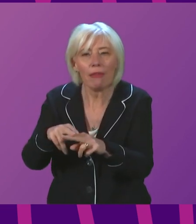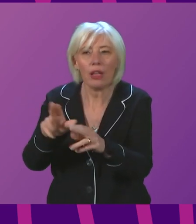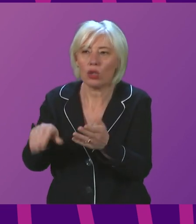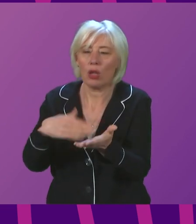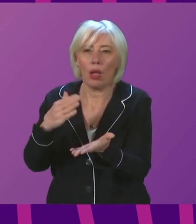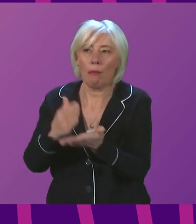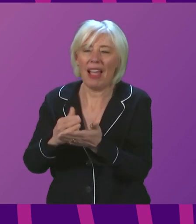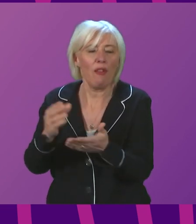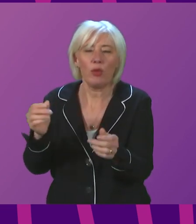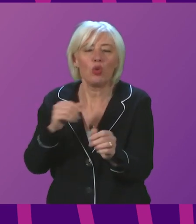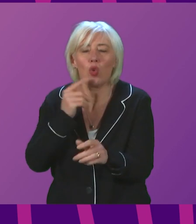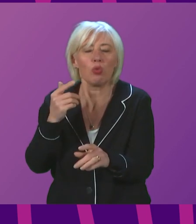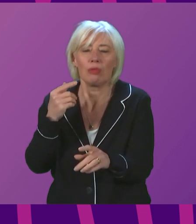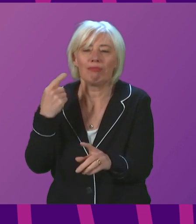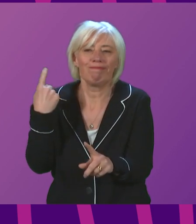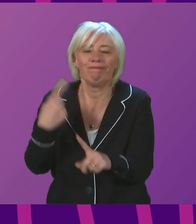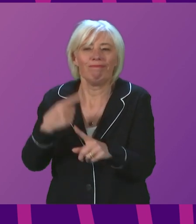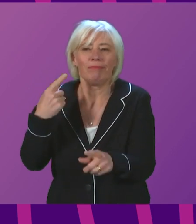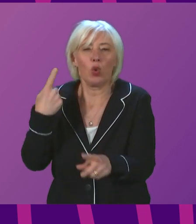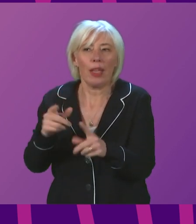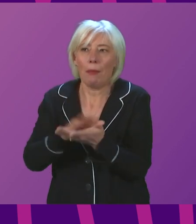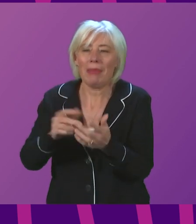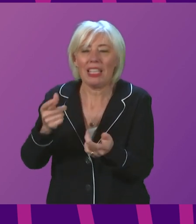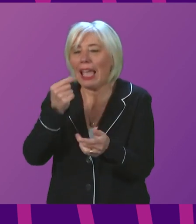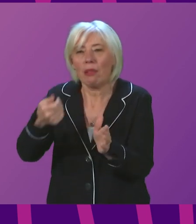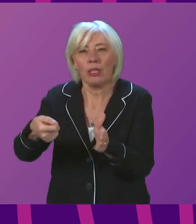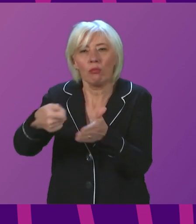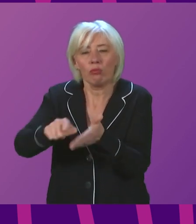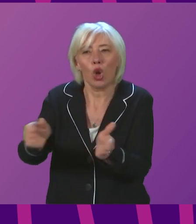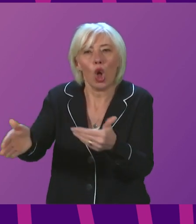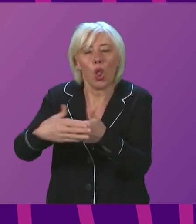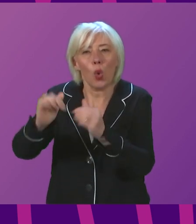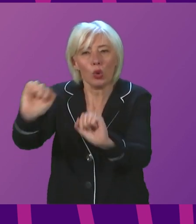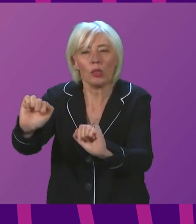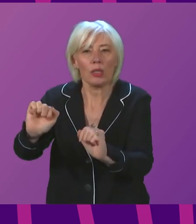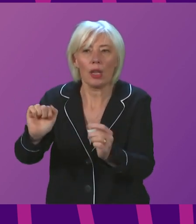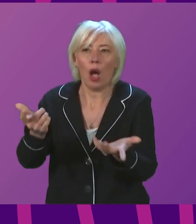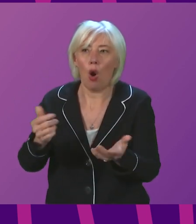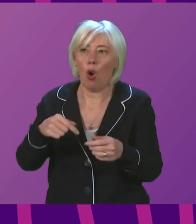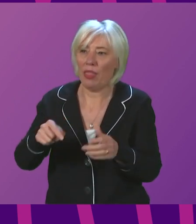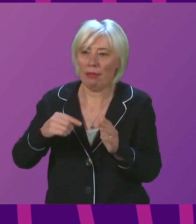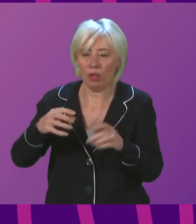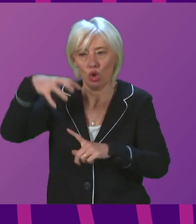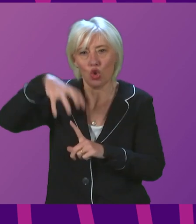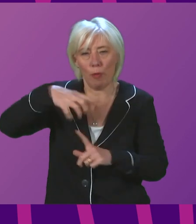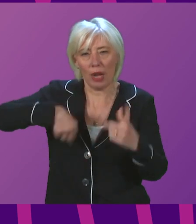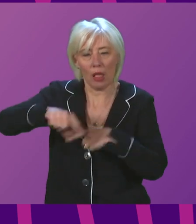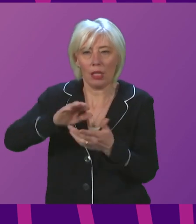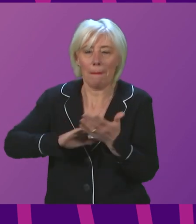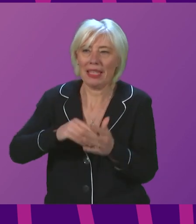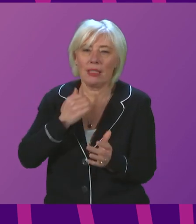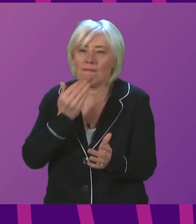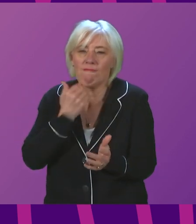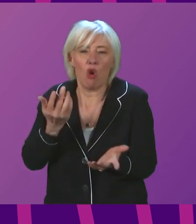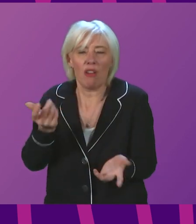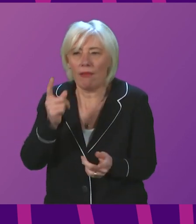swiftly could result in the shutdown of offshore installations or the shutdown of onshore terminals, which would result in